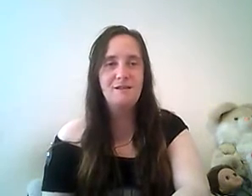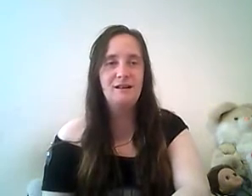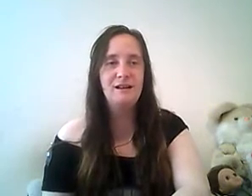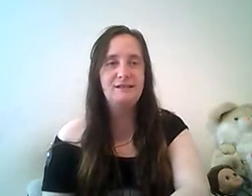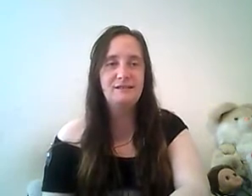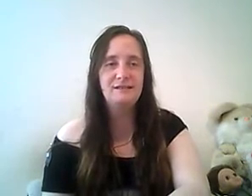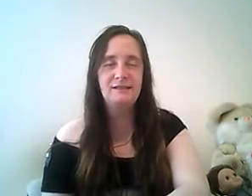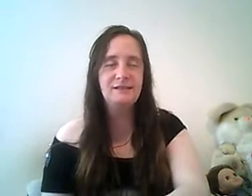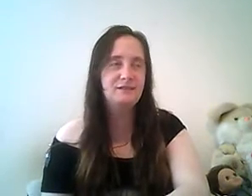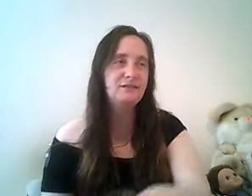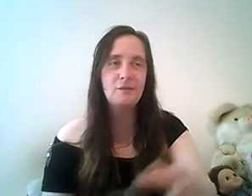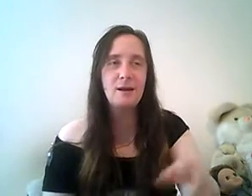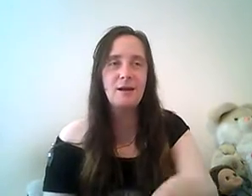and dina said just to get a bag